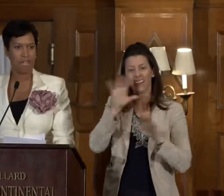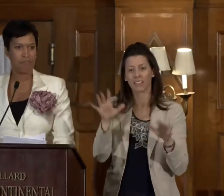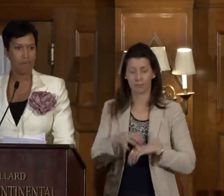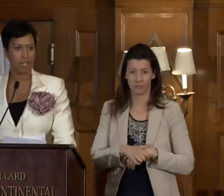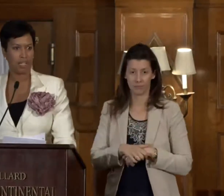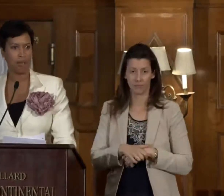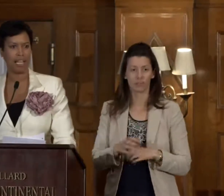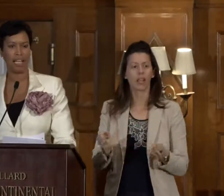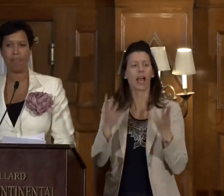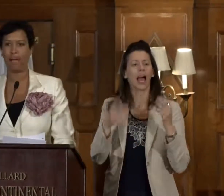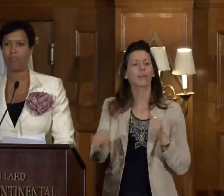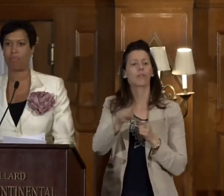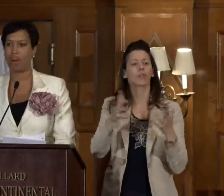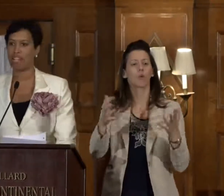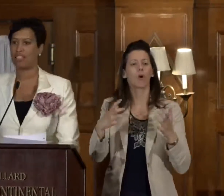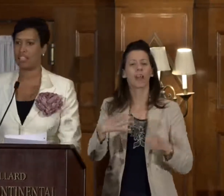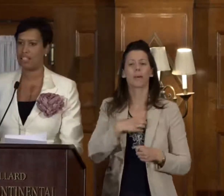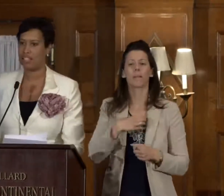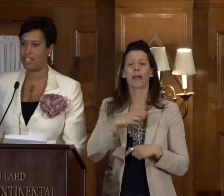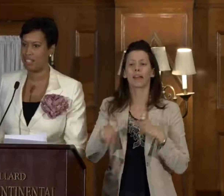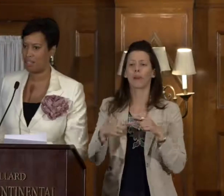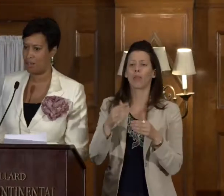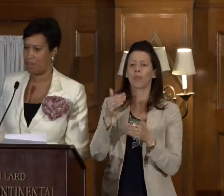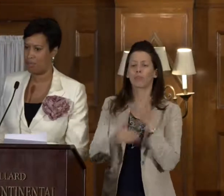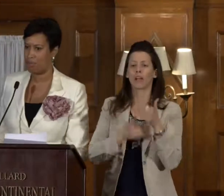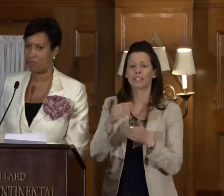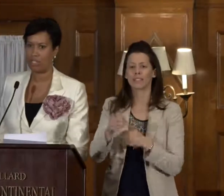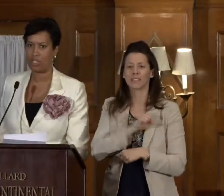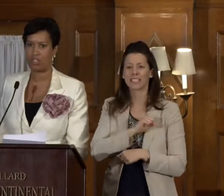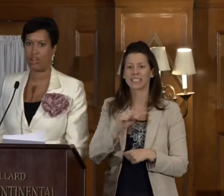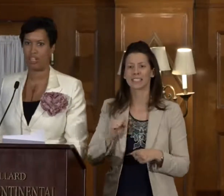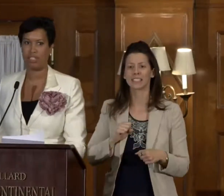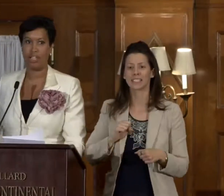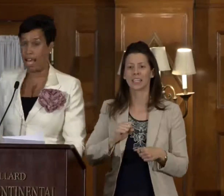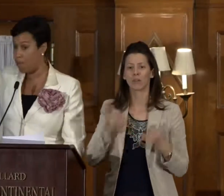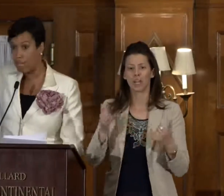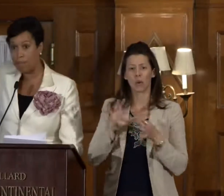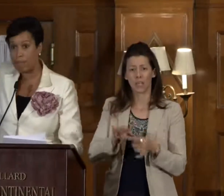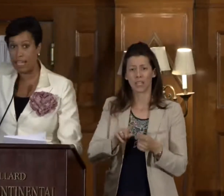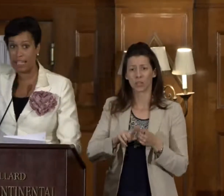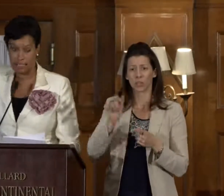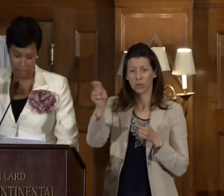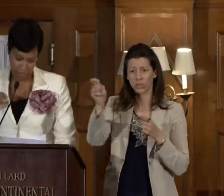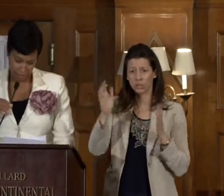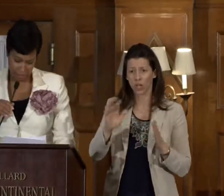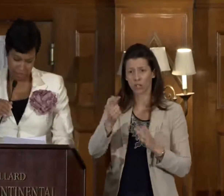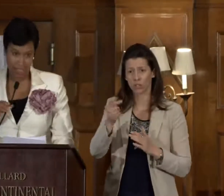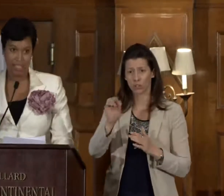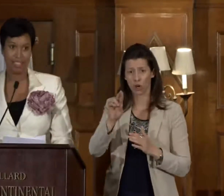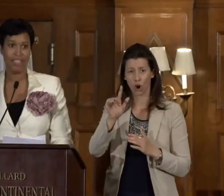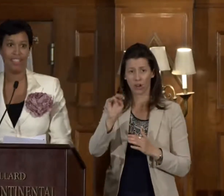How many of you want to complain about the process that the Senate is going through on Judge Garland? I want to complain.